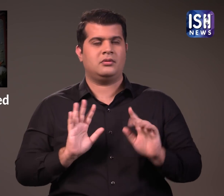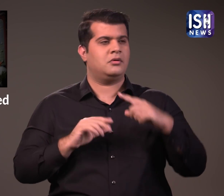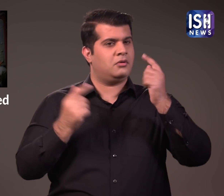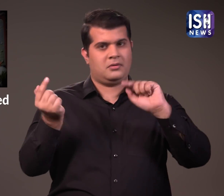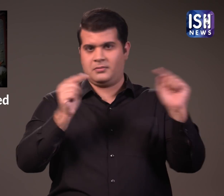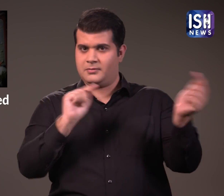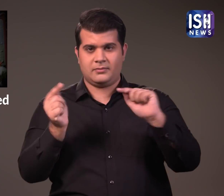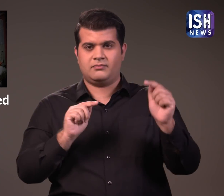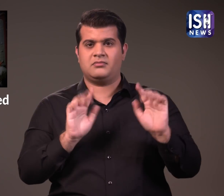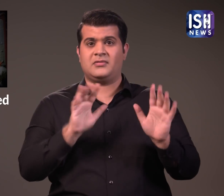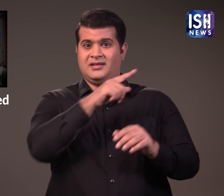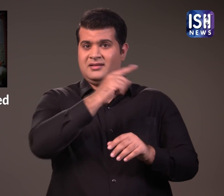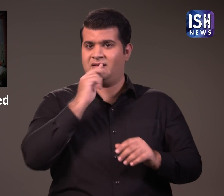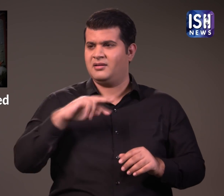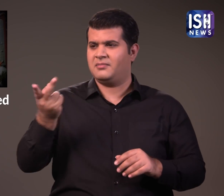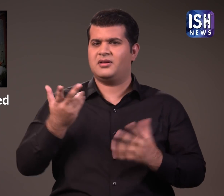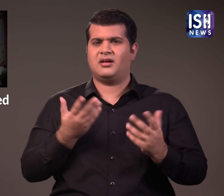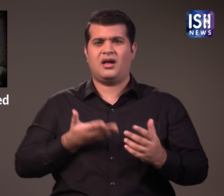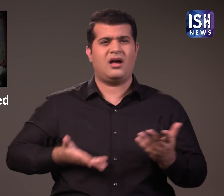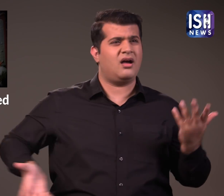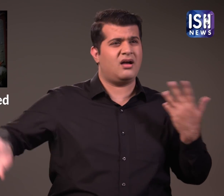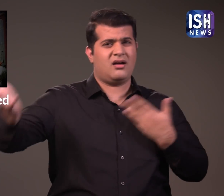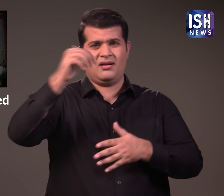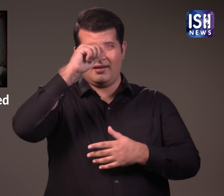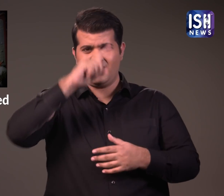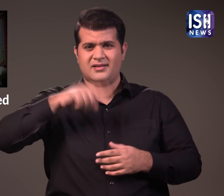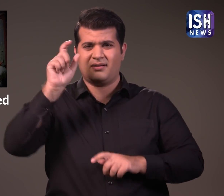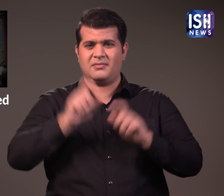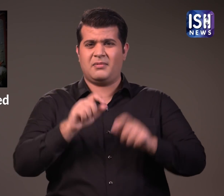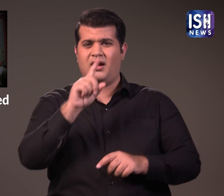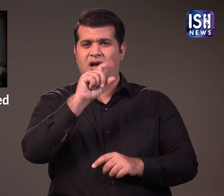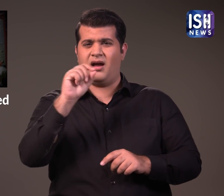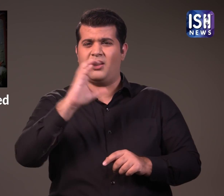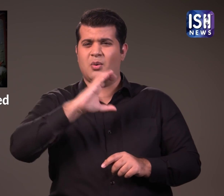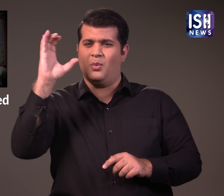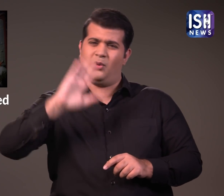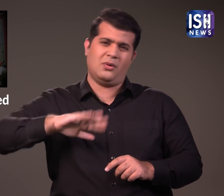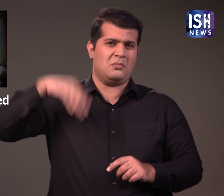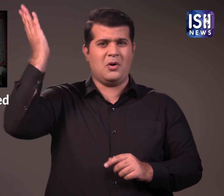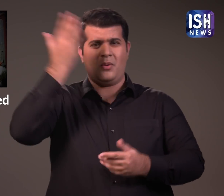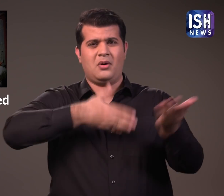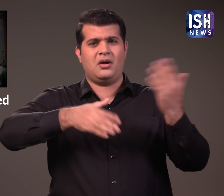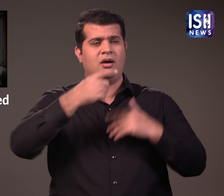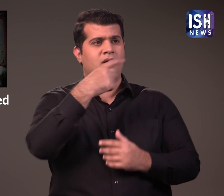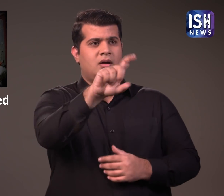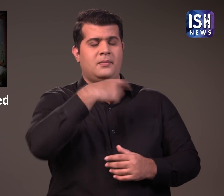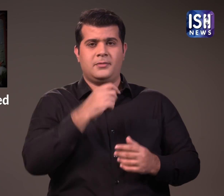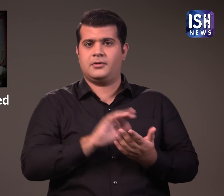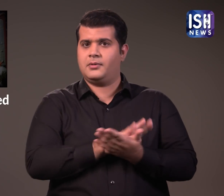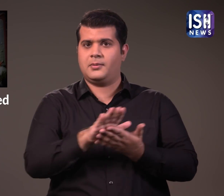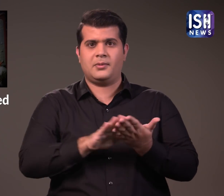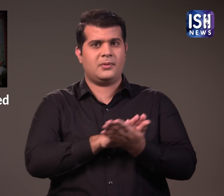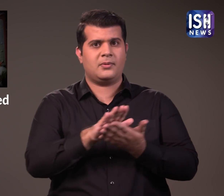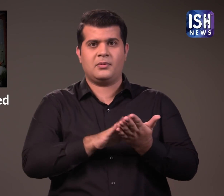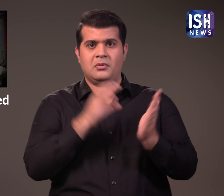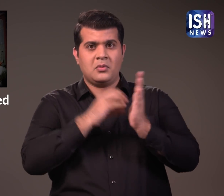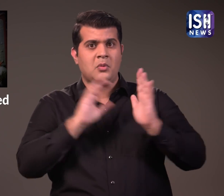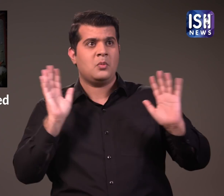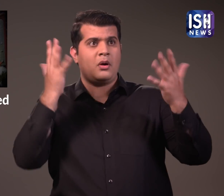The argument continued. The judge said, There are more than 100 crore people in India and they haven't complained about the certificates.